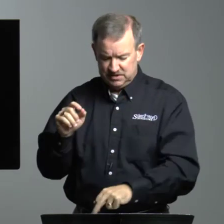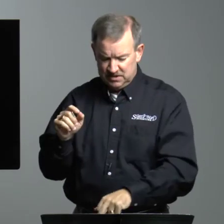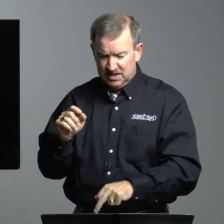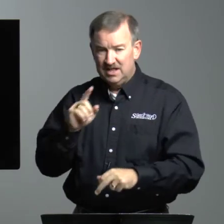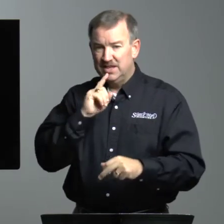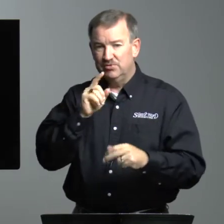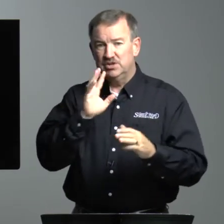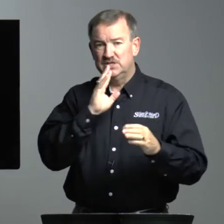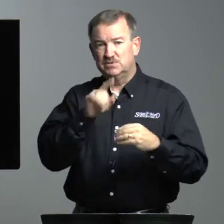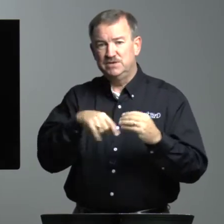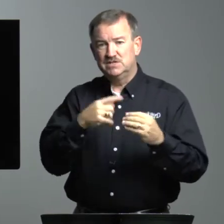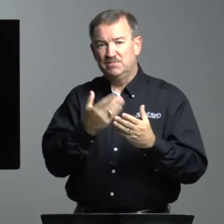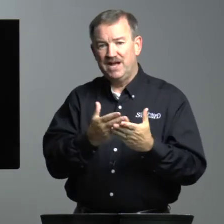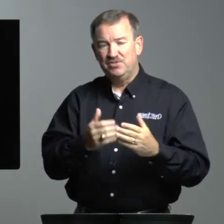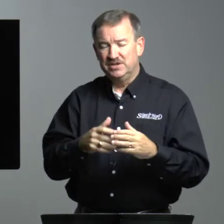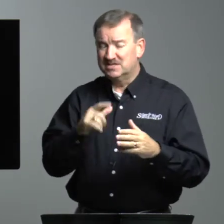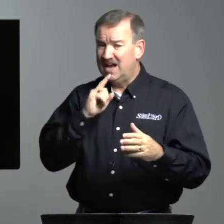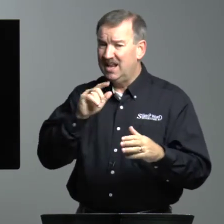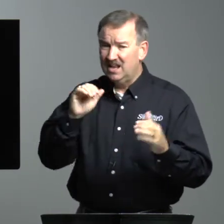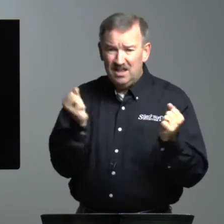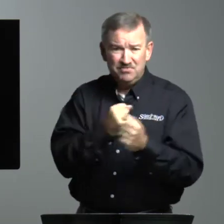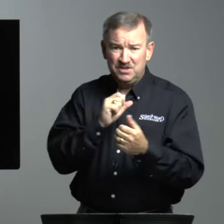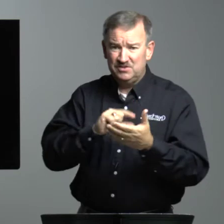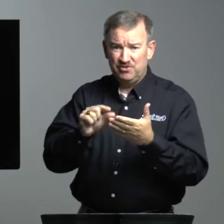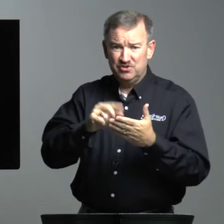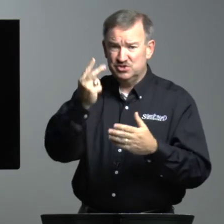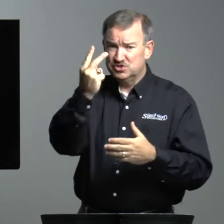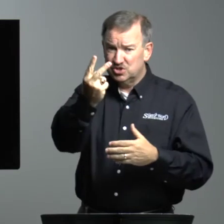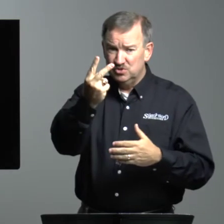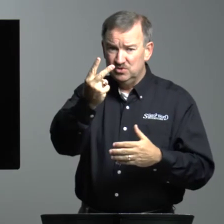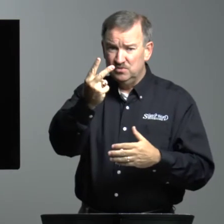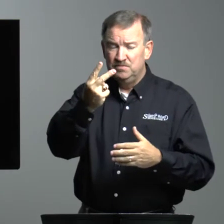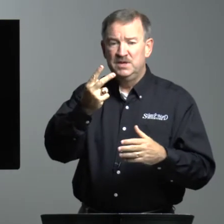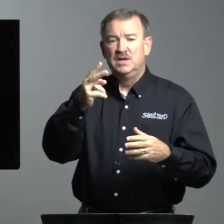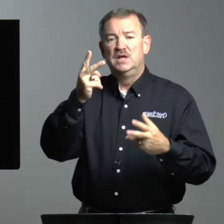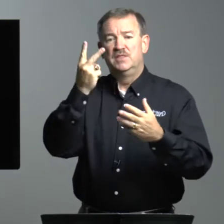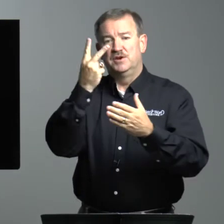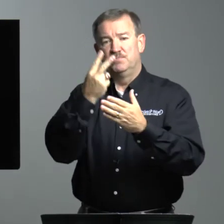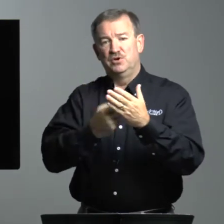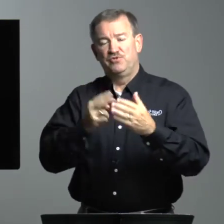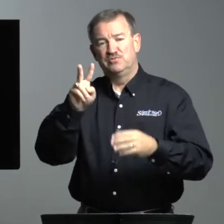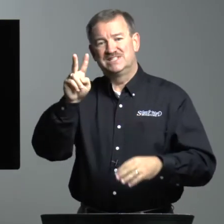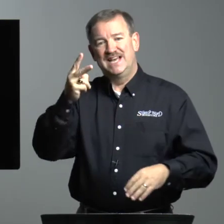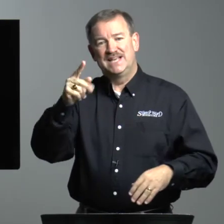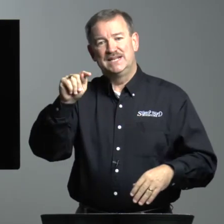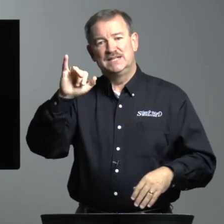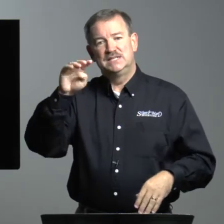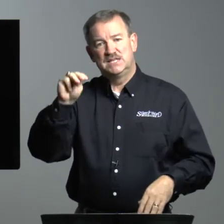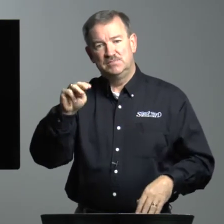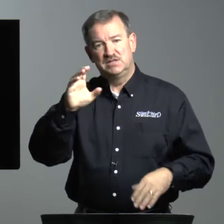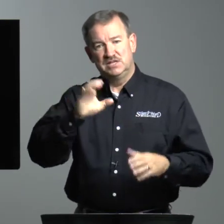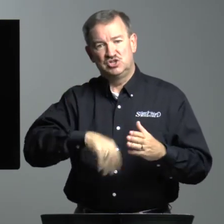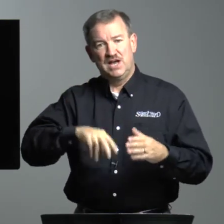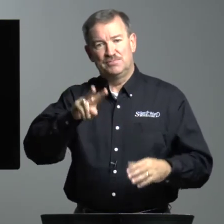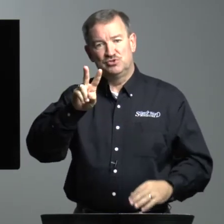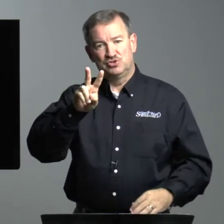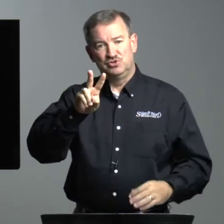that really speaks about this. I love these verses, too. They're both from 2 Timothy, chapter 2,